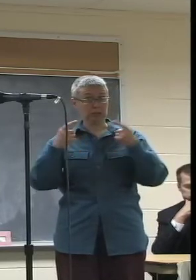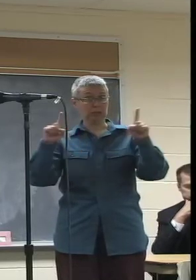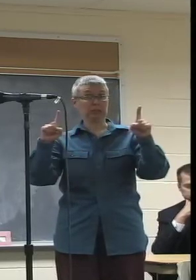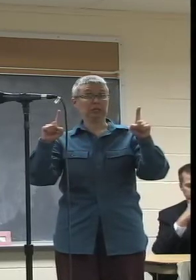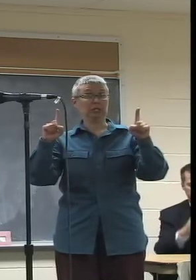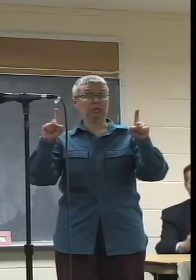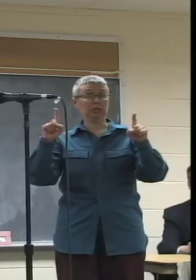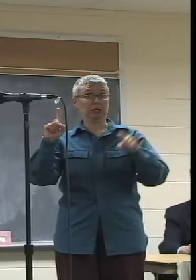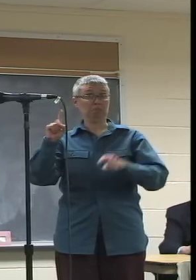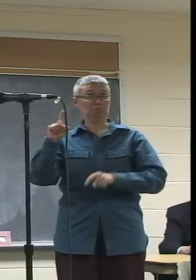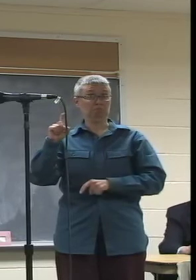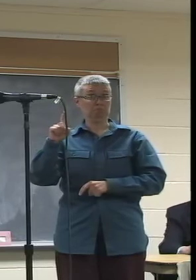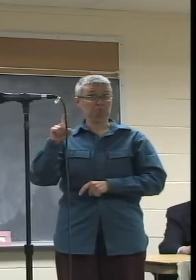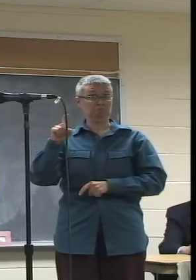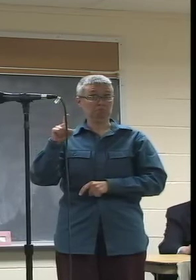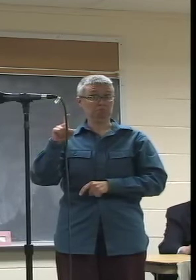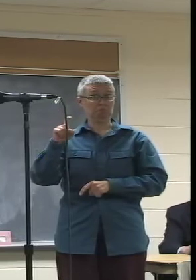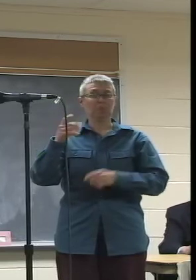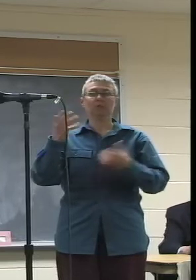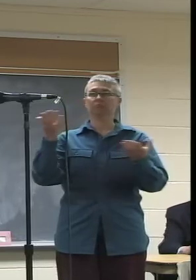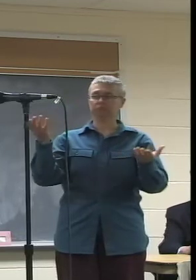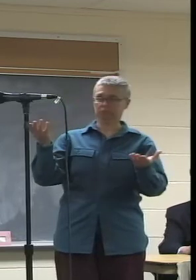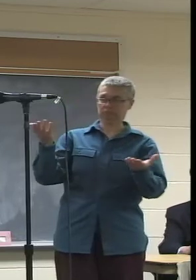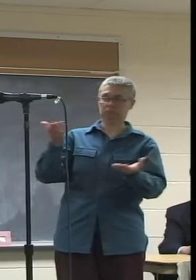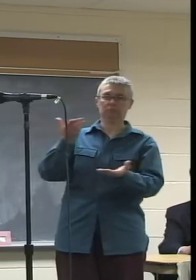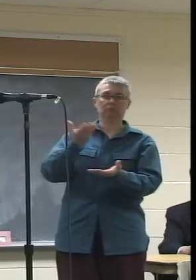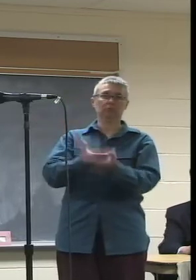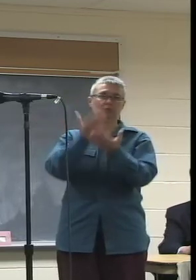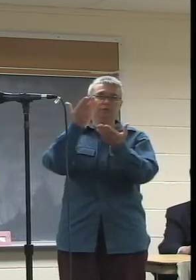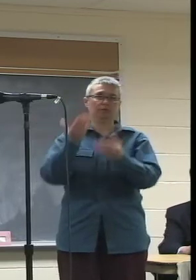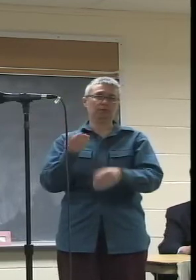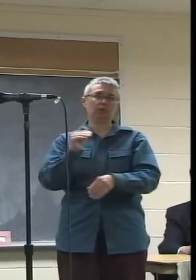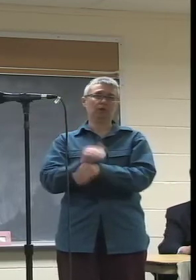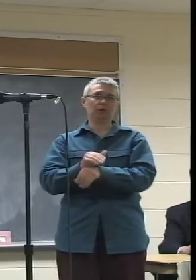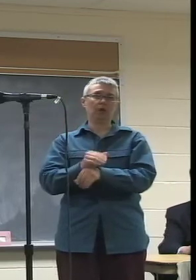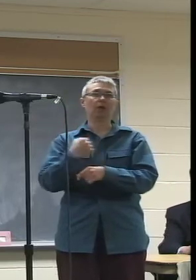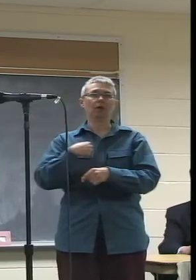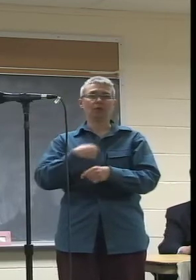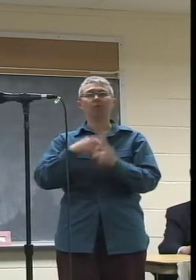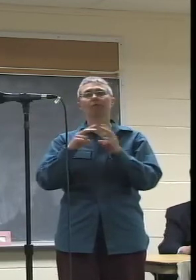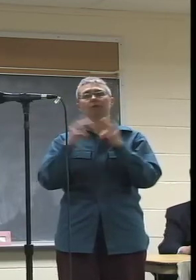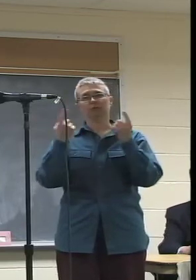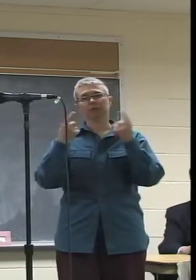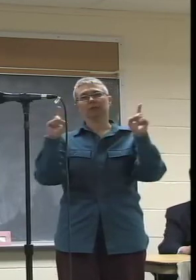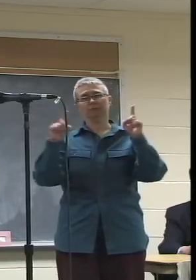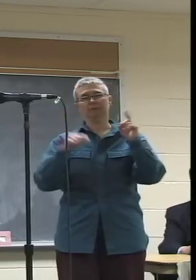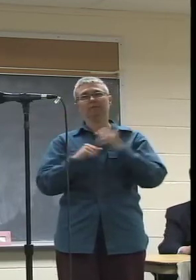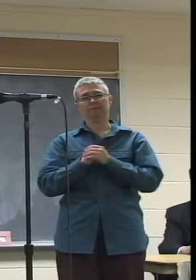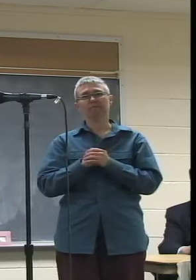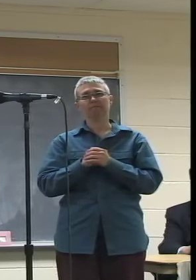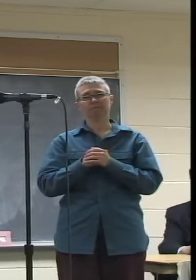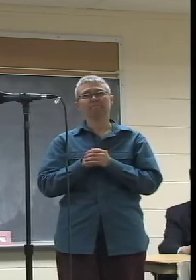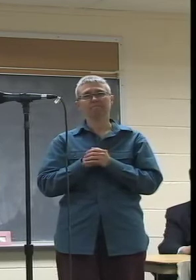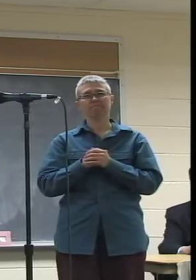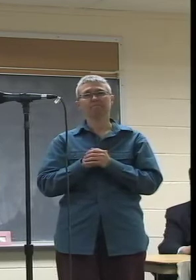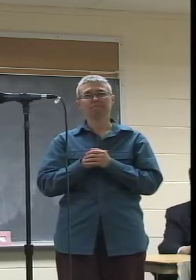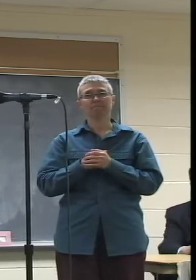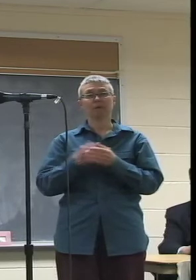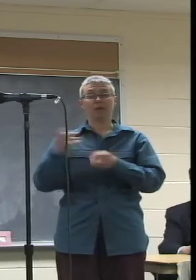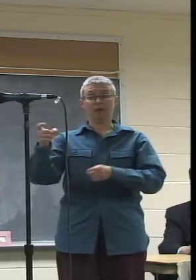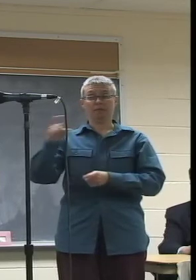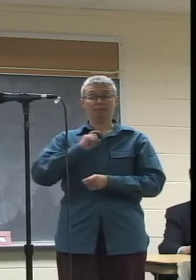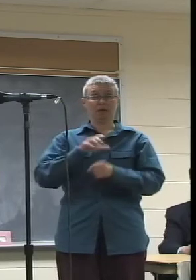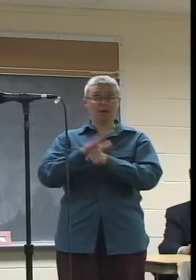would have. And I think what we've demonstrated in that time is that we are successful. That when we are well funded